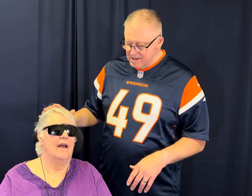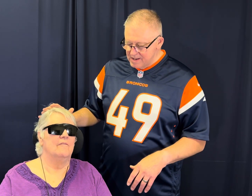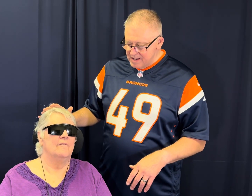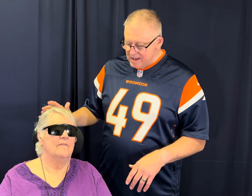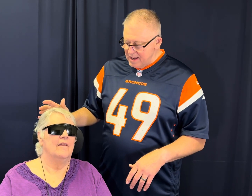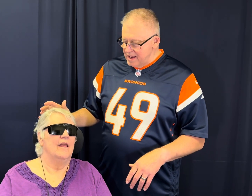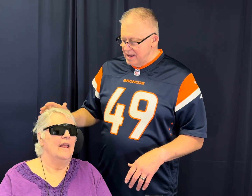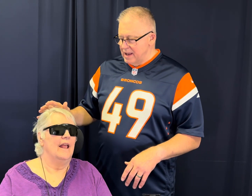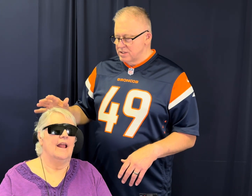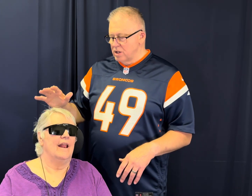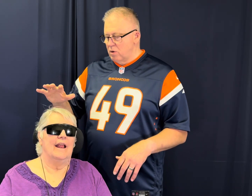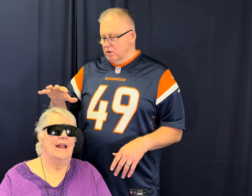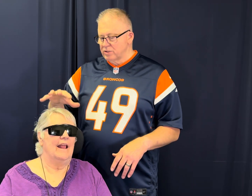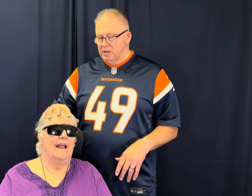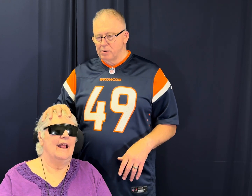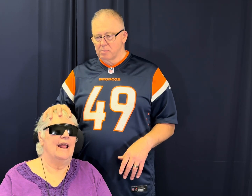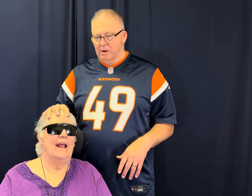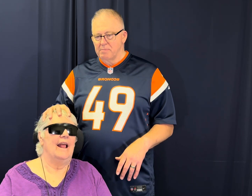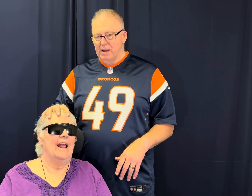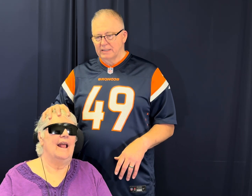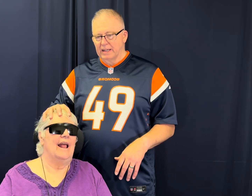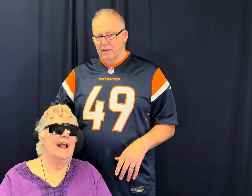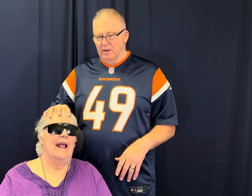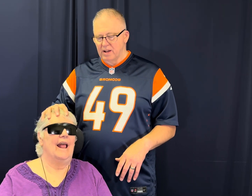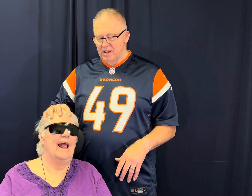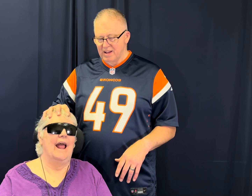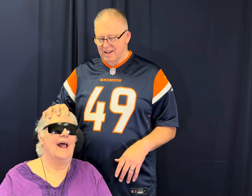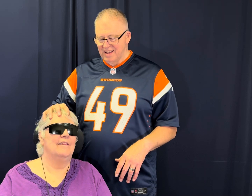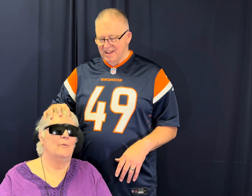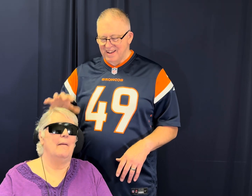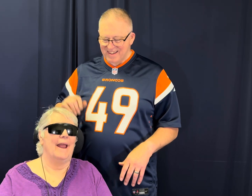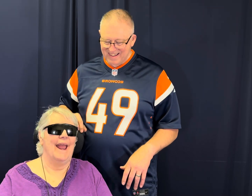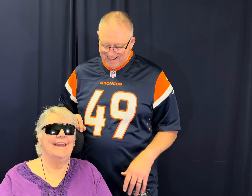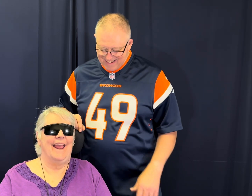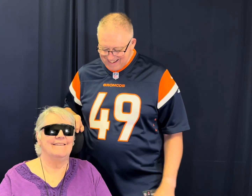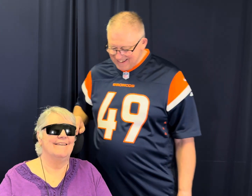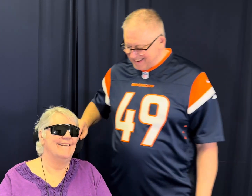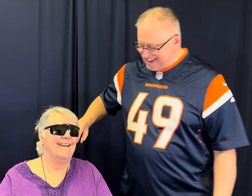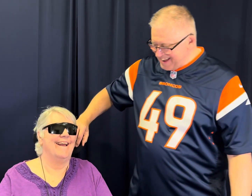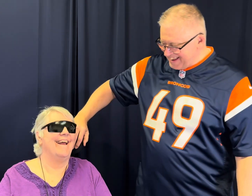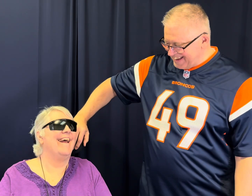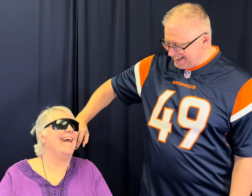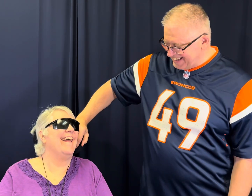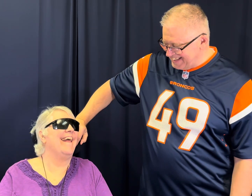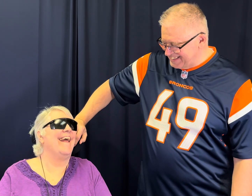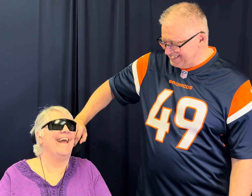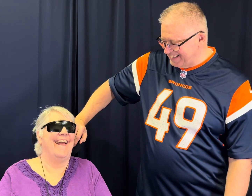Yeah. And so we're trying to put our brain back together. That's why I'm in case. That's right.